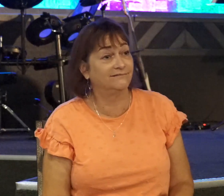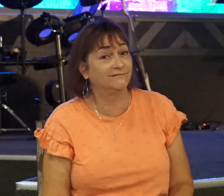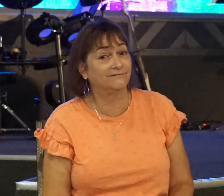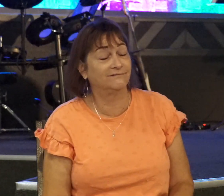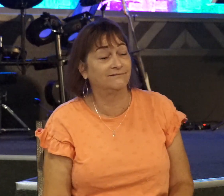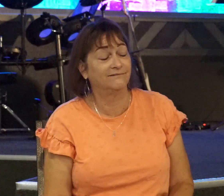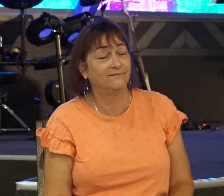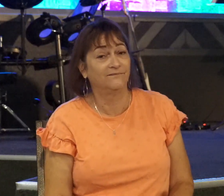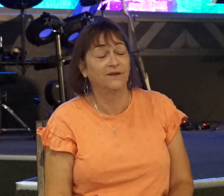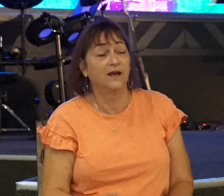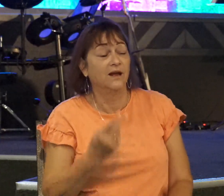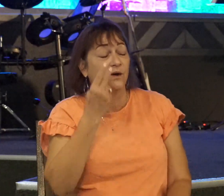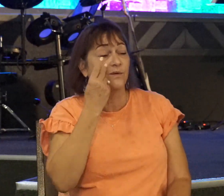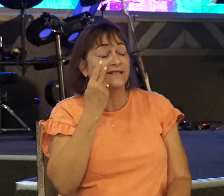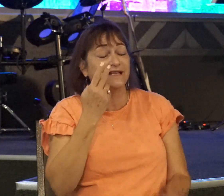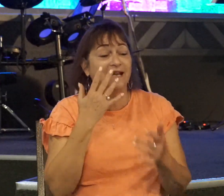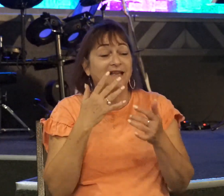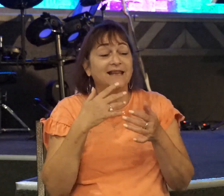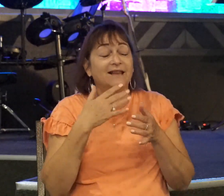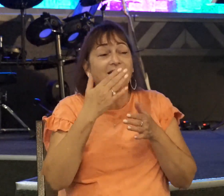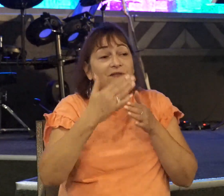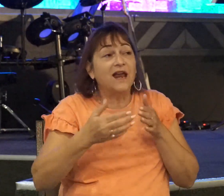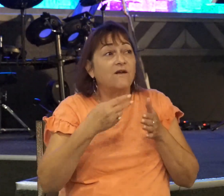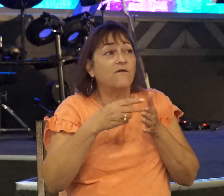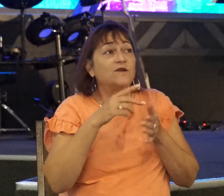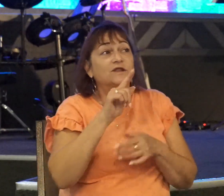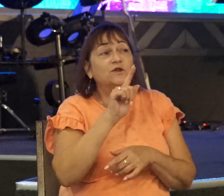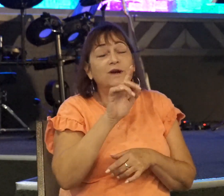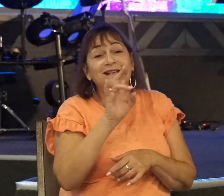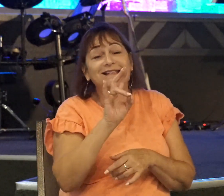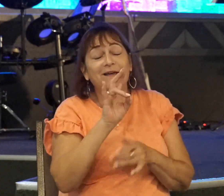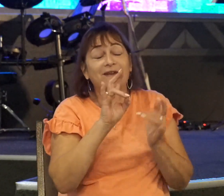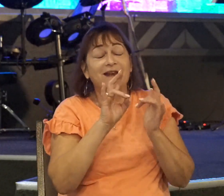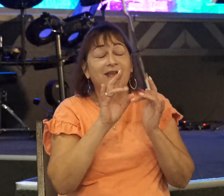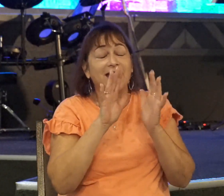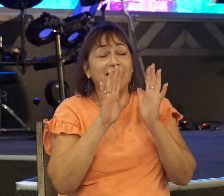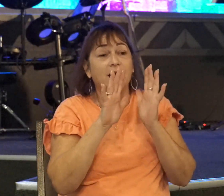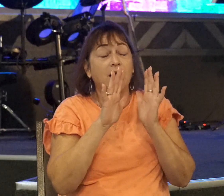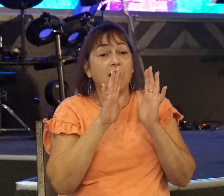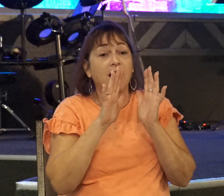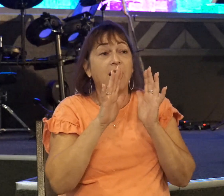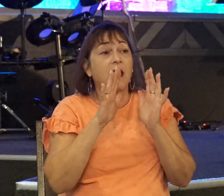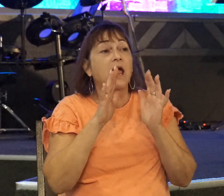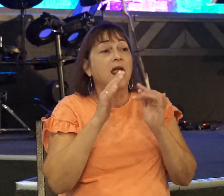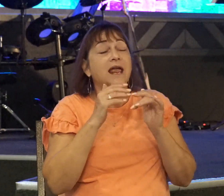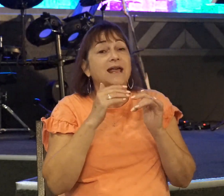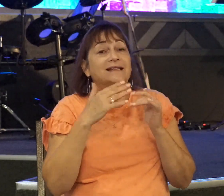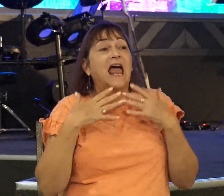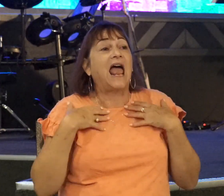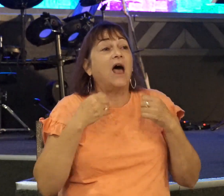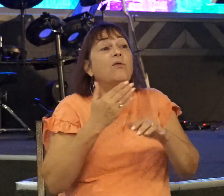And we see at the end of verse 27 that his countenance brightened. Remember, honey is pure sugar.